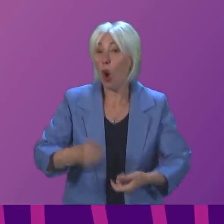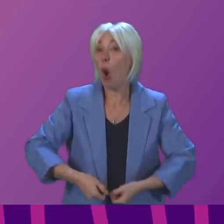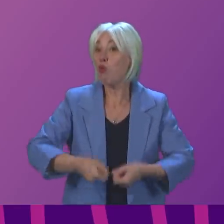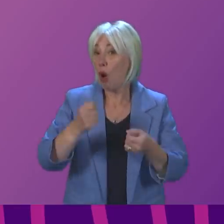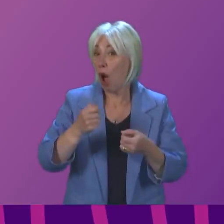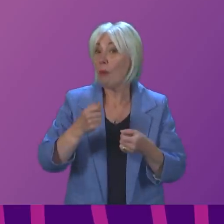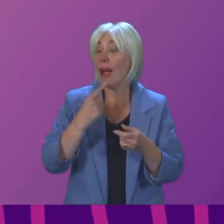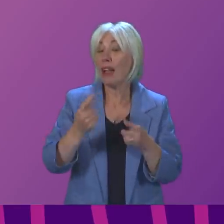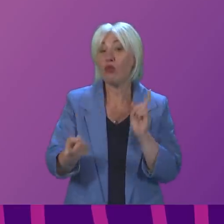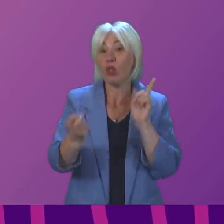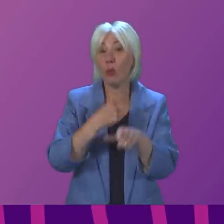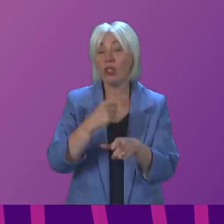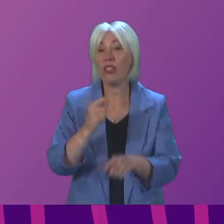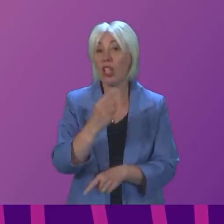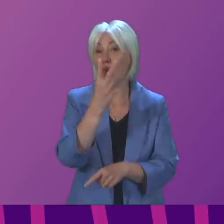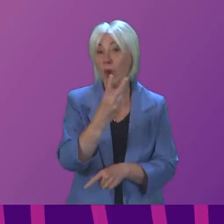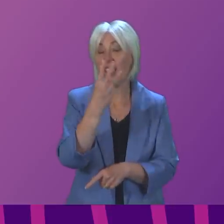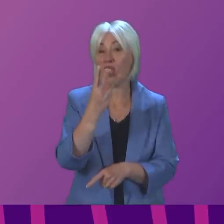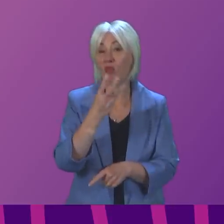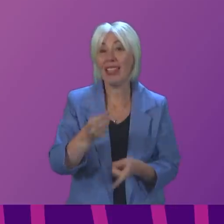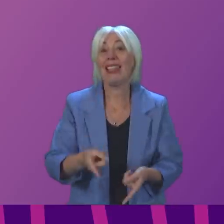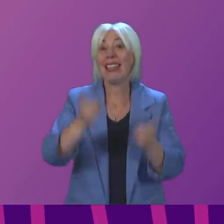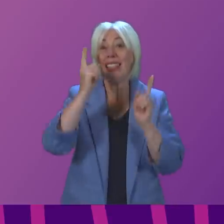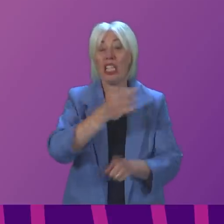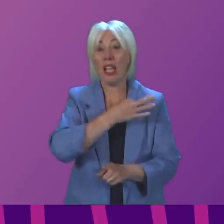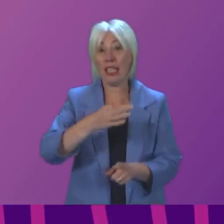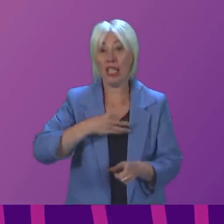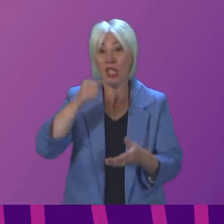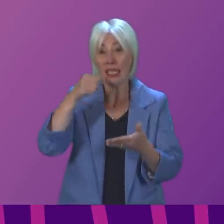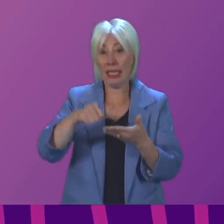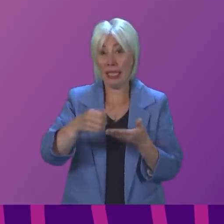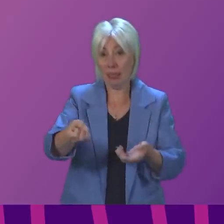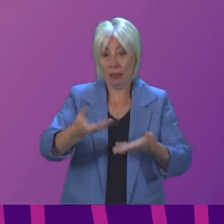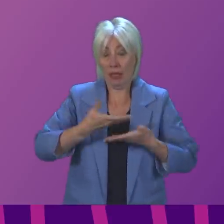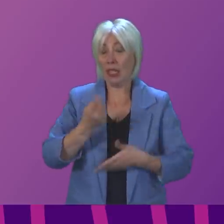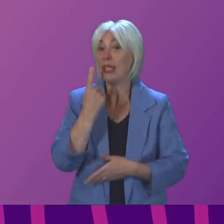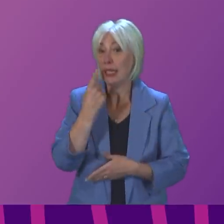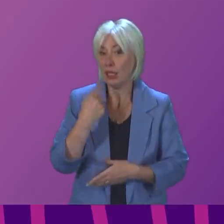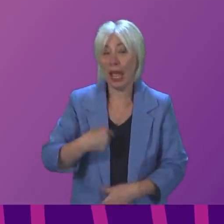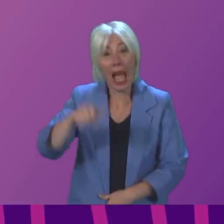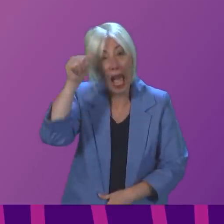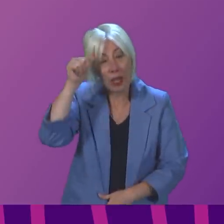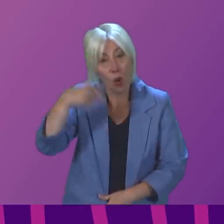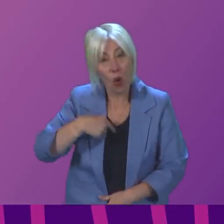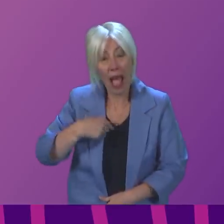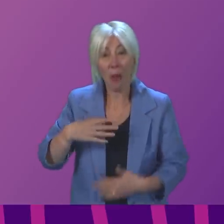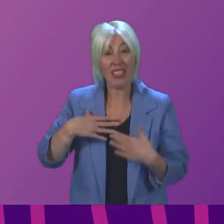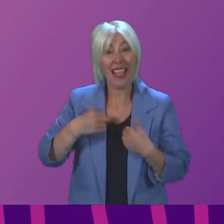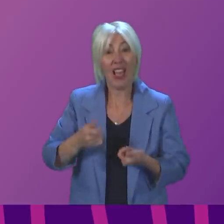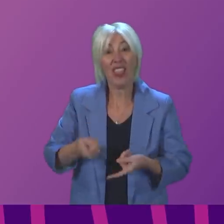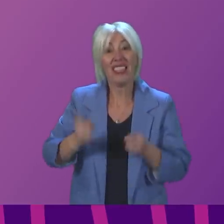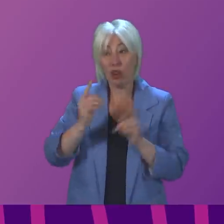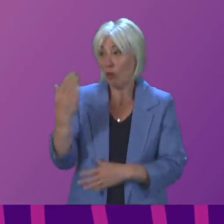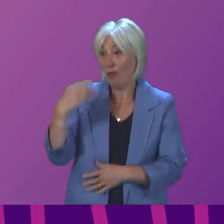the letter that 23 senior clinicians wrote yesterday. I know from my experience as health secretary, from my